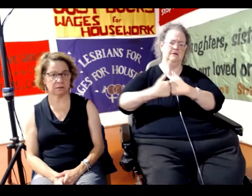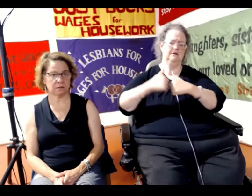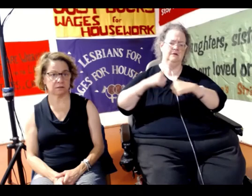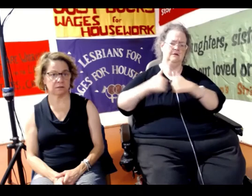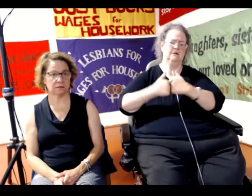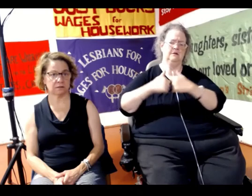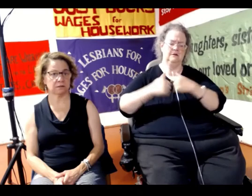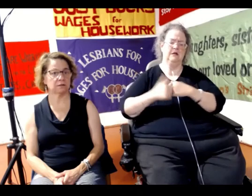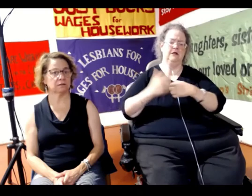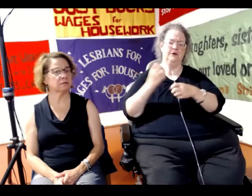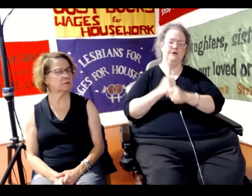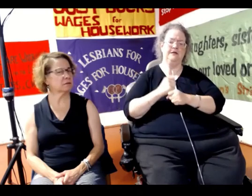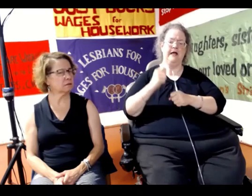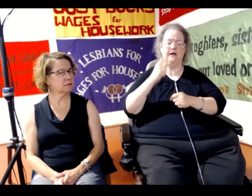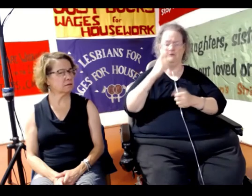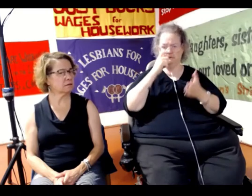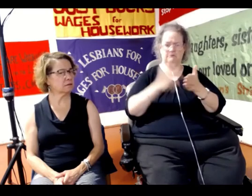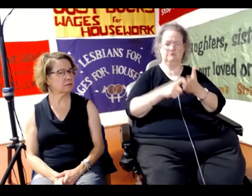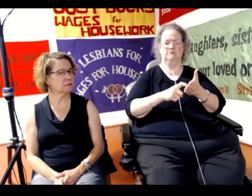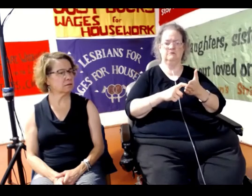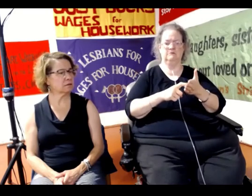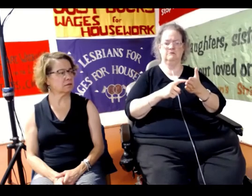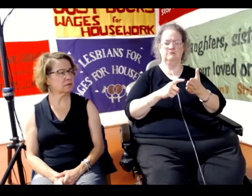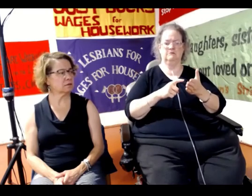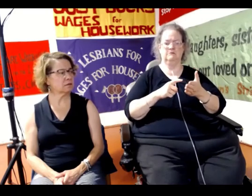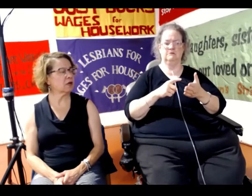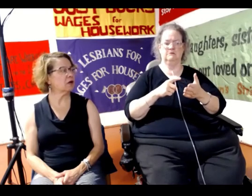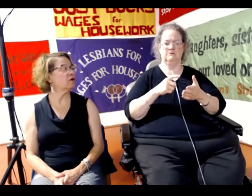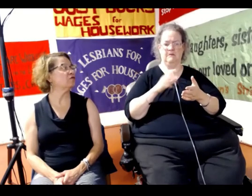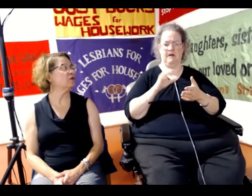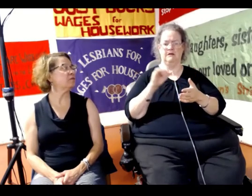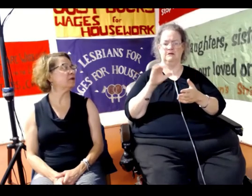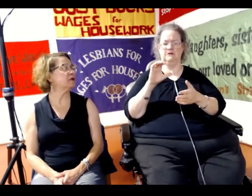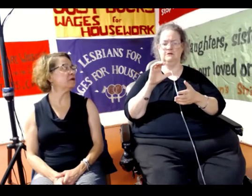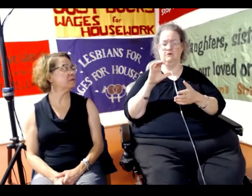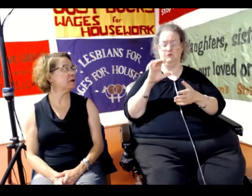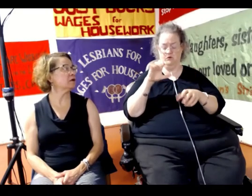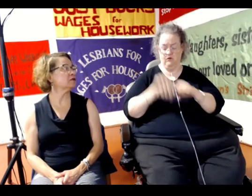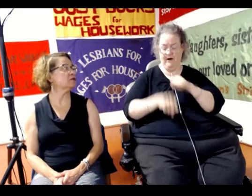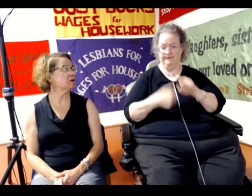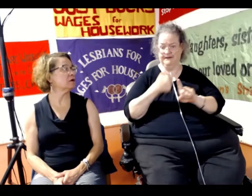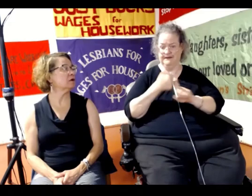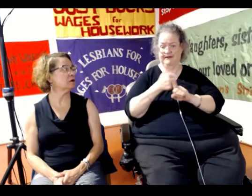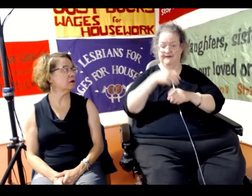marriage recognized as a crime, which we won in 1991.